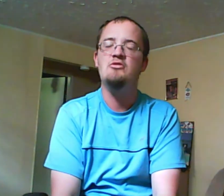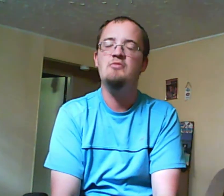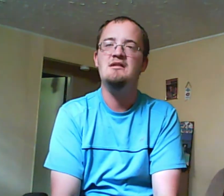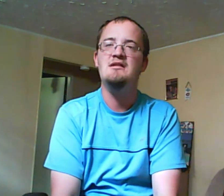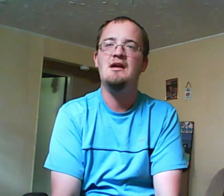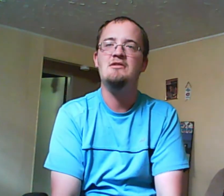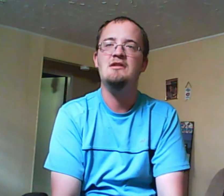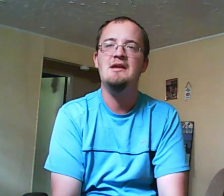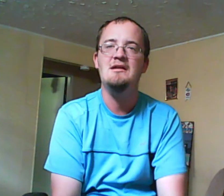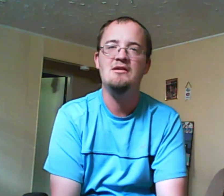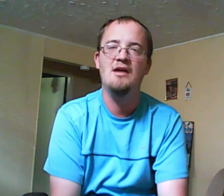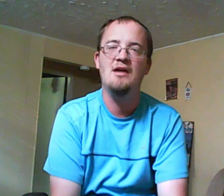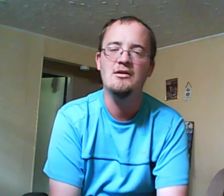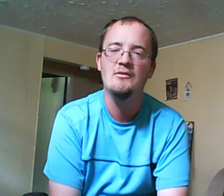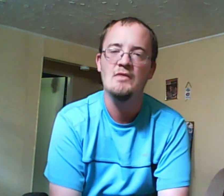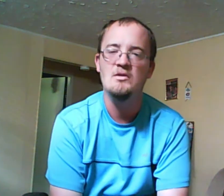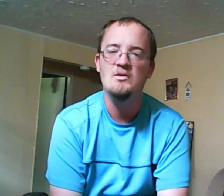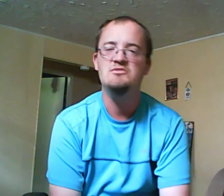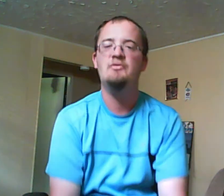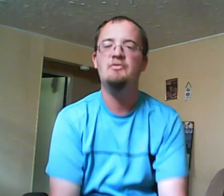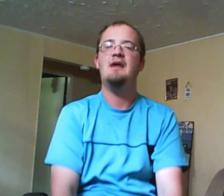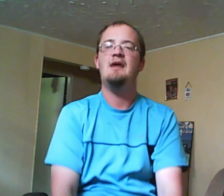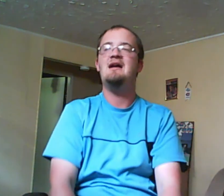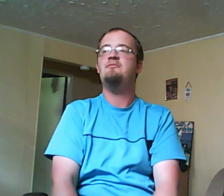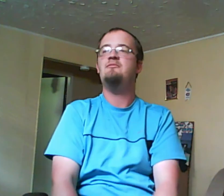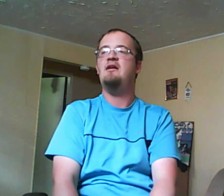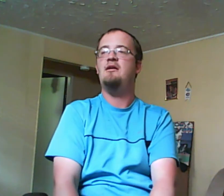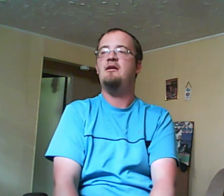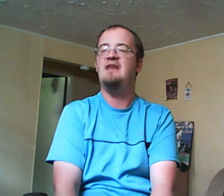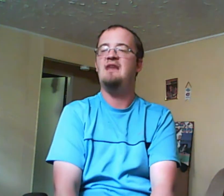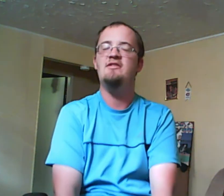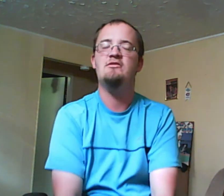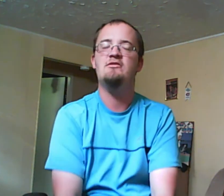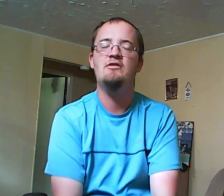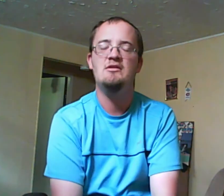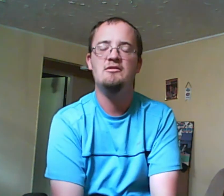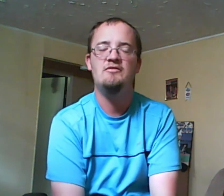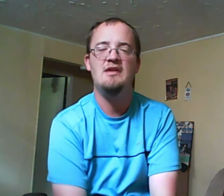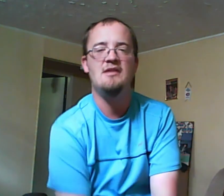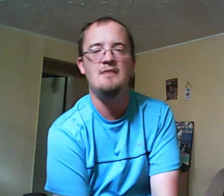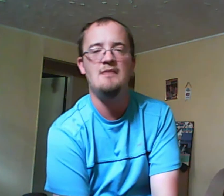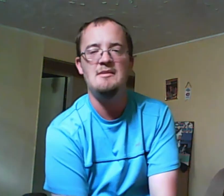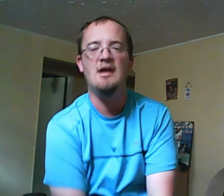accidentally hits a car which had Dallas's girlfriend Vanessa and baby Rocky in it